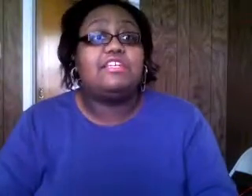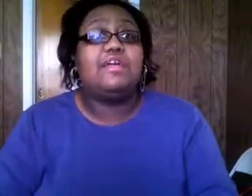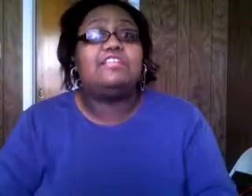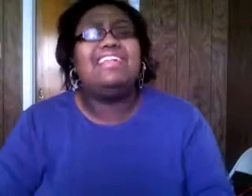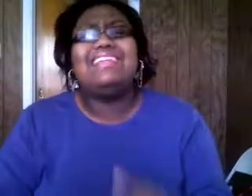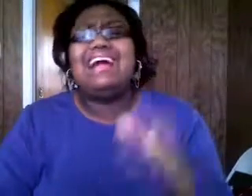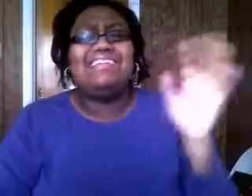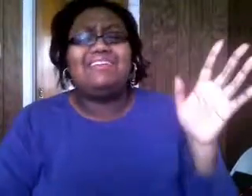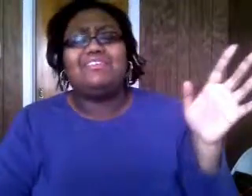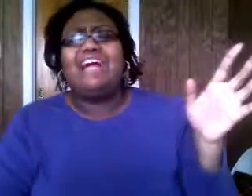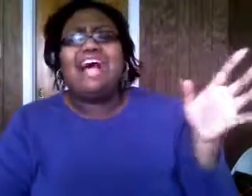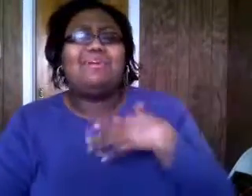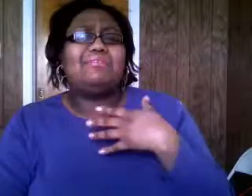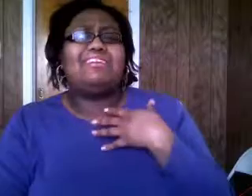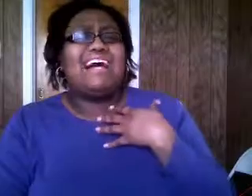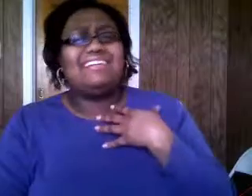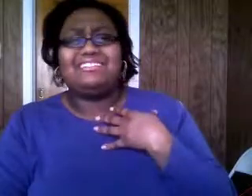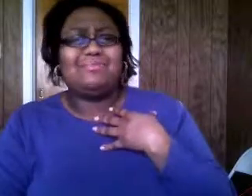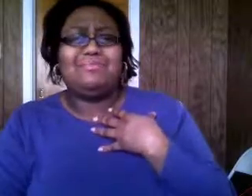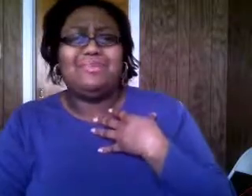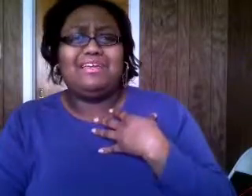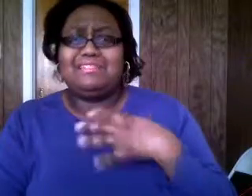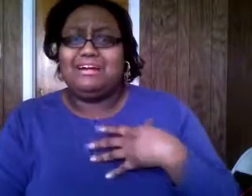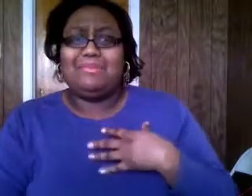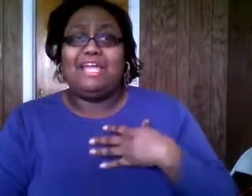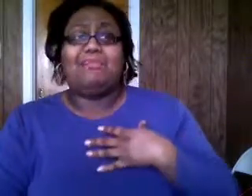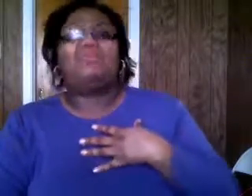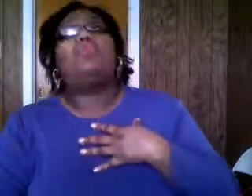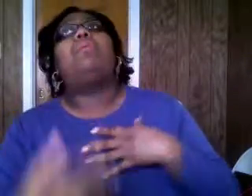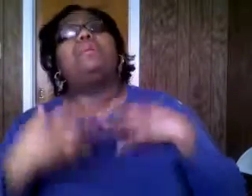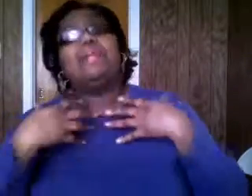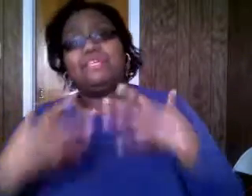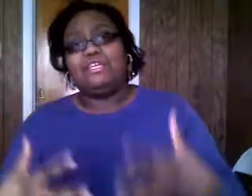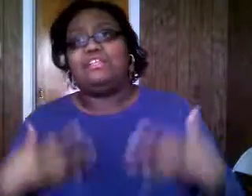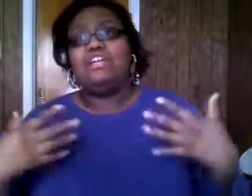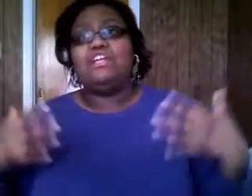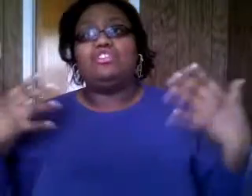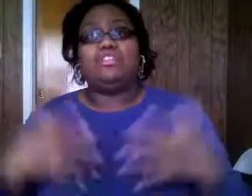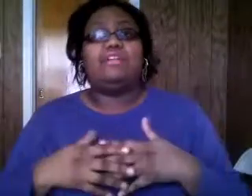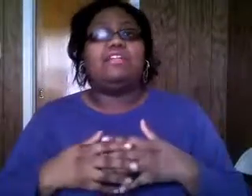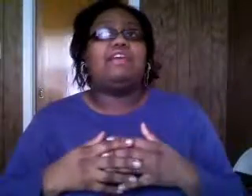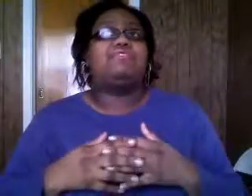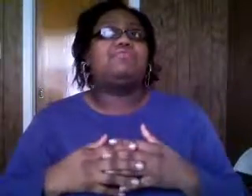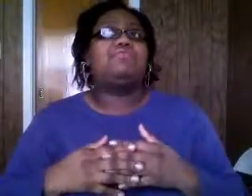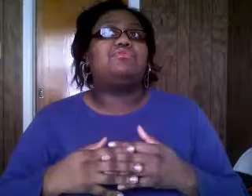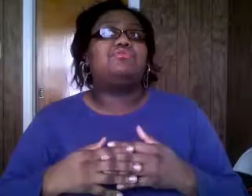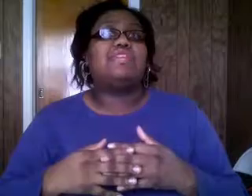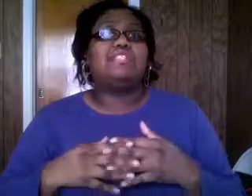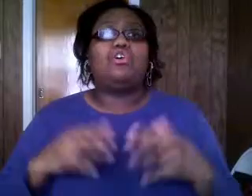receive and and i've never i think when i was younger i didn't understand what that meant until i became a grown woman and i began to live that life of servitude and i saw